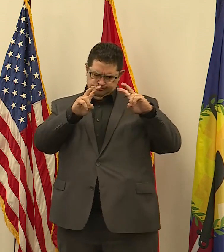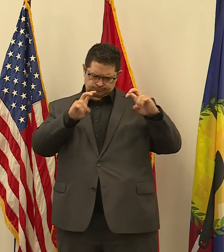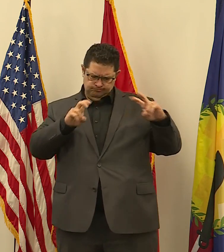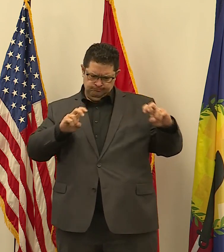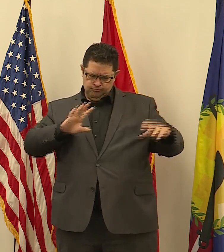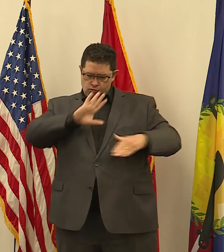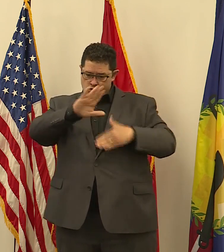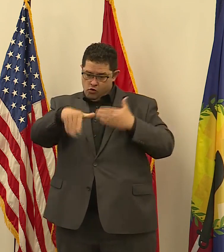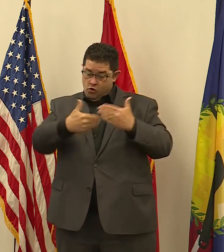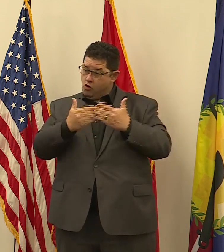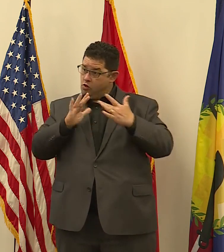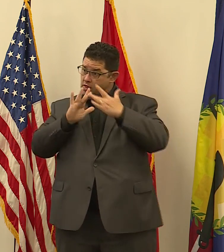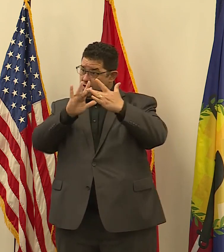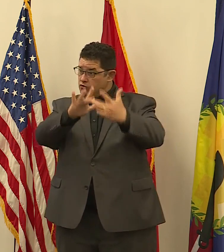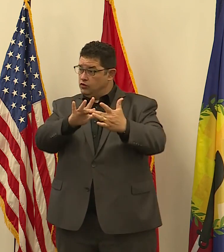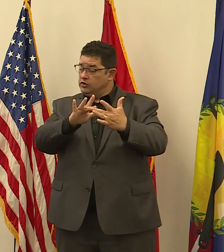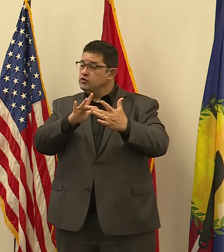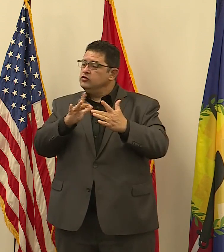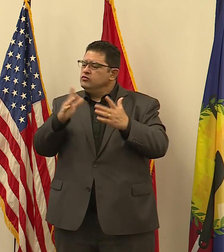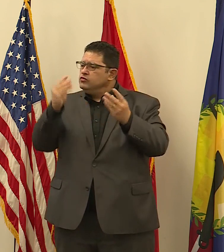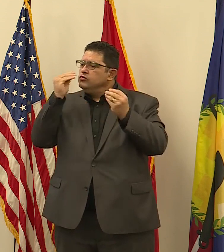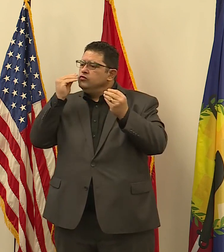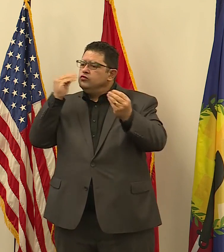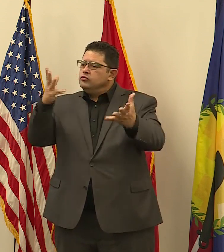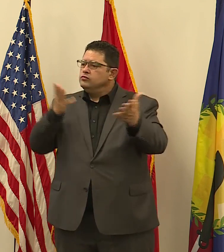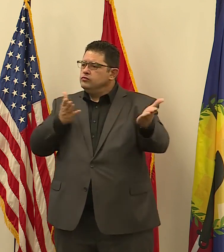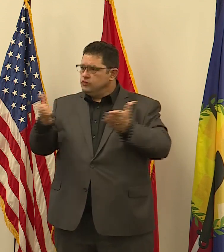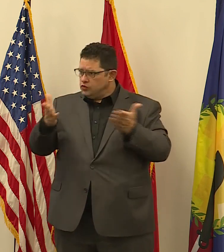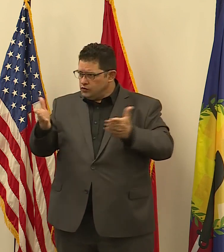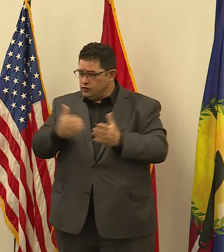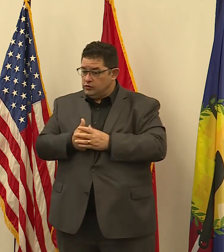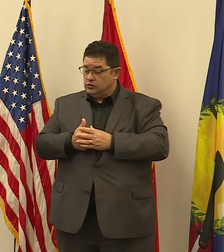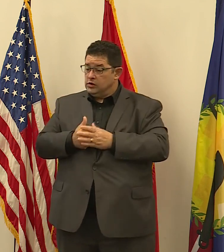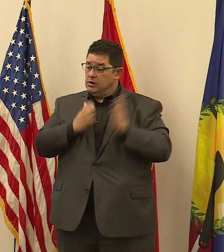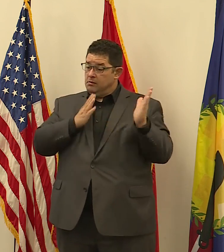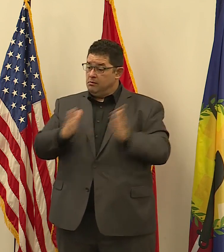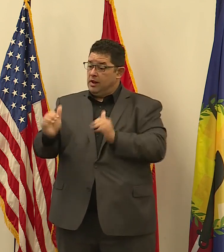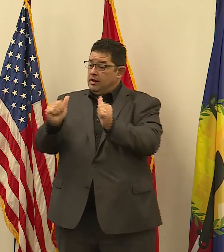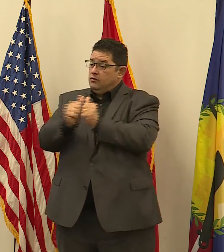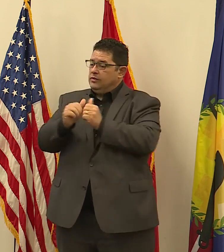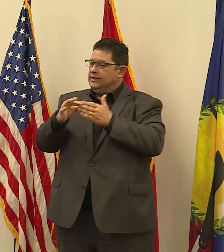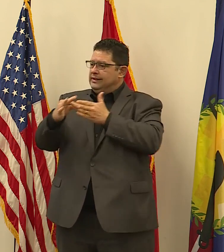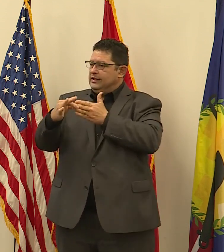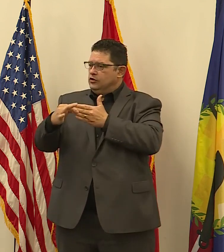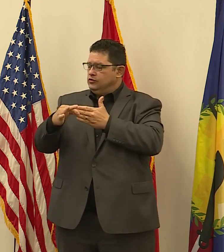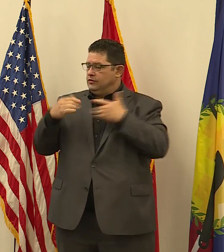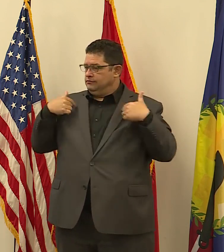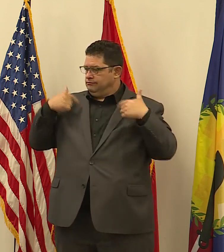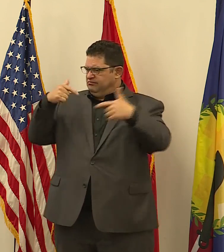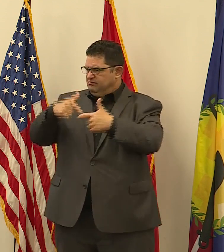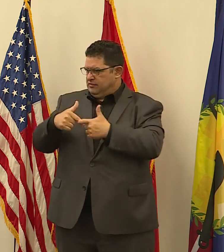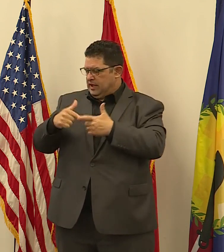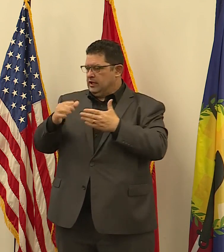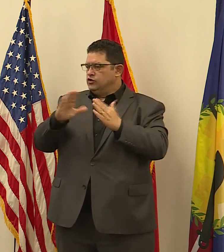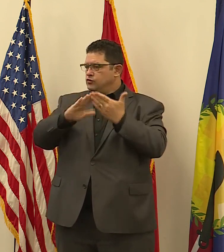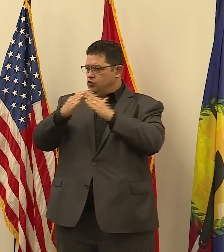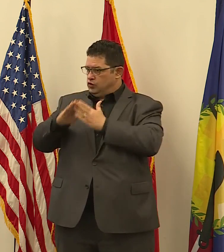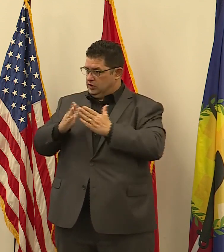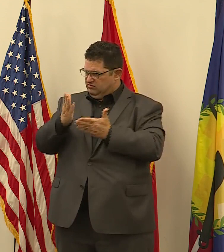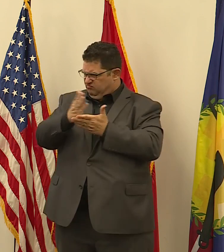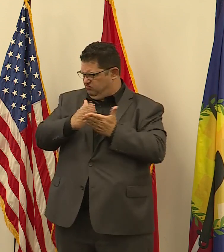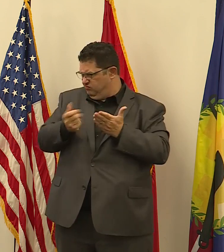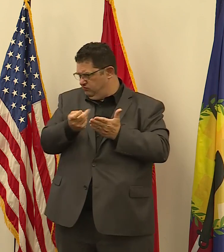with services and information. We're forming plans with leaders of the Hispanic community, and some of them are here with us today.